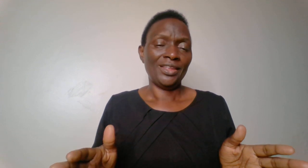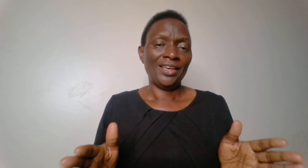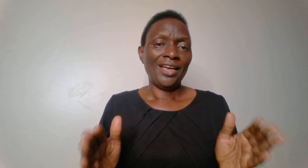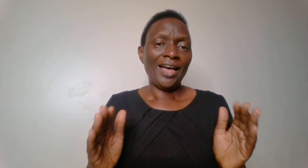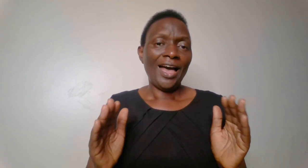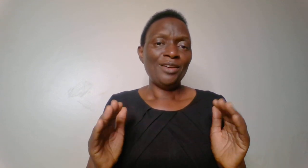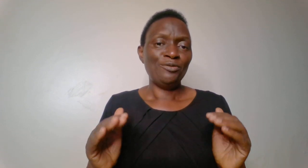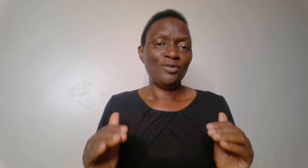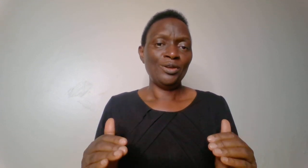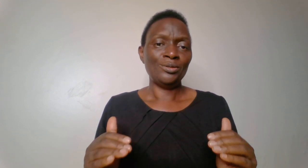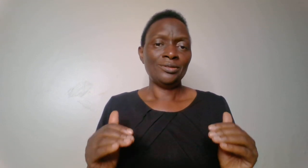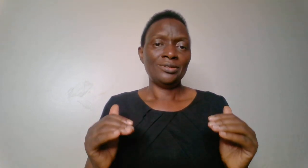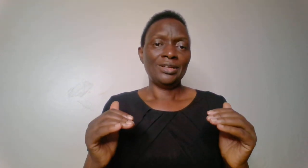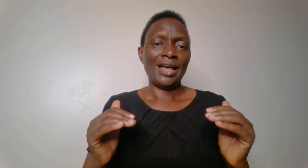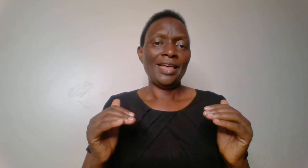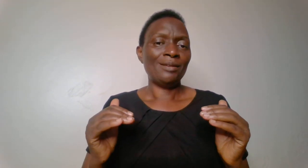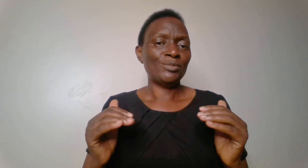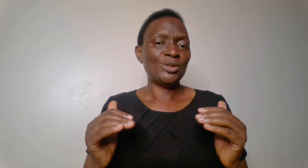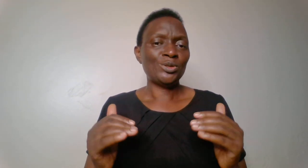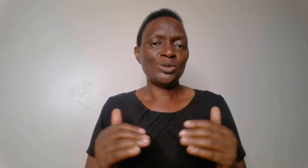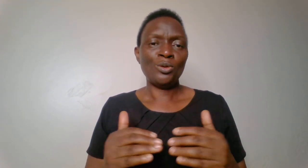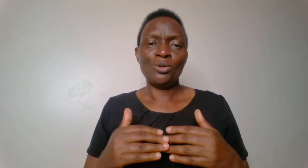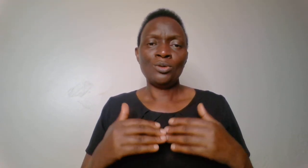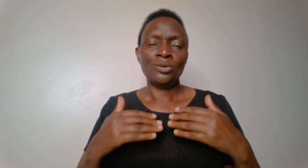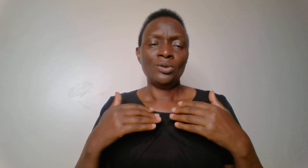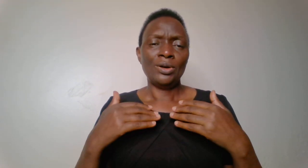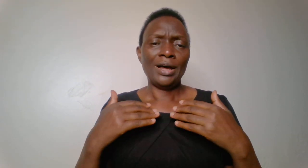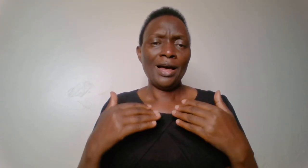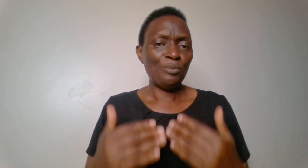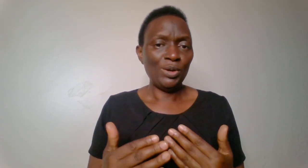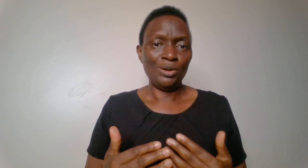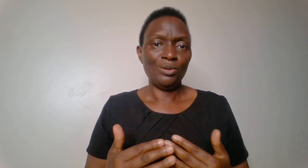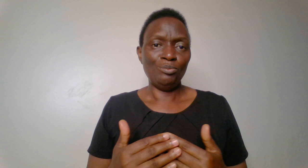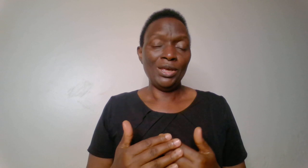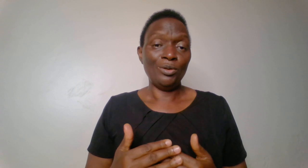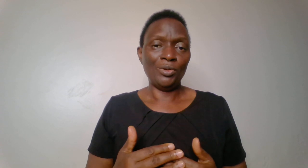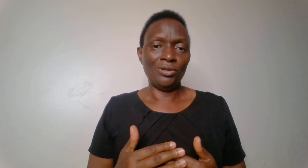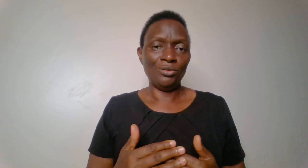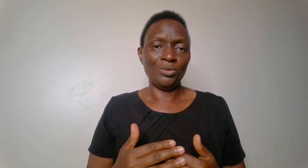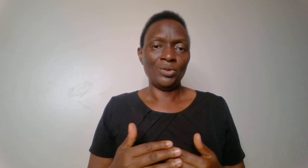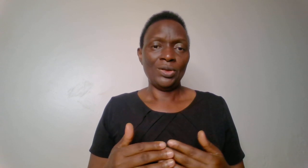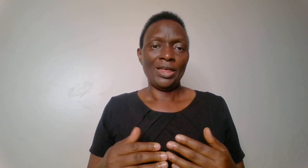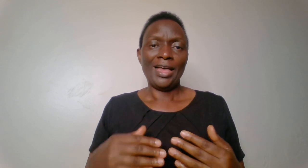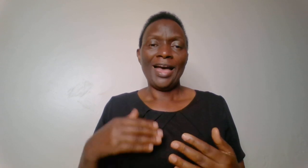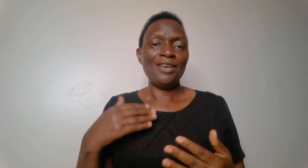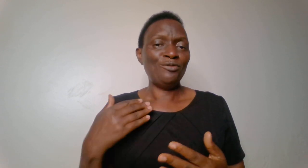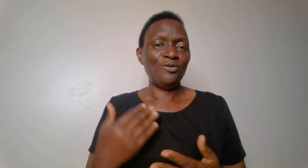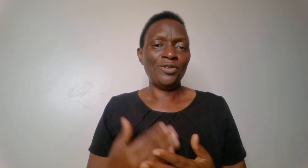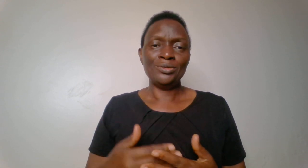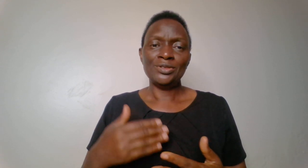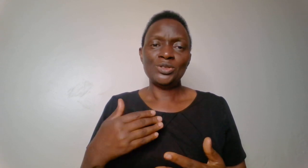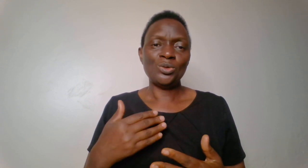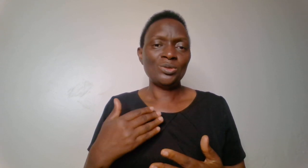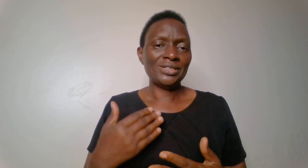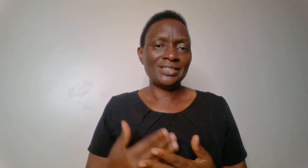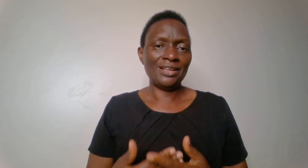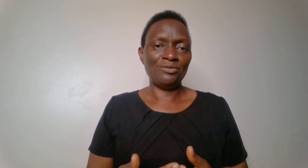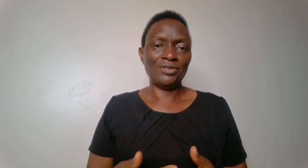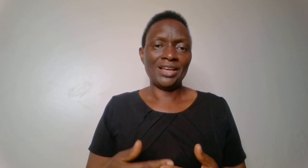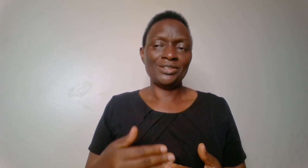I feel I am so happy being with you. I feel so safe and